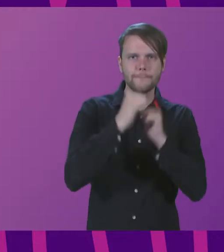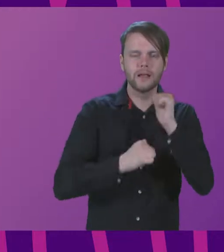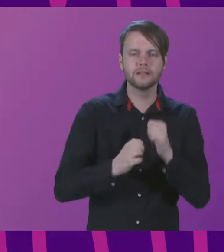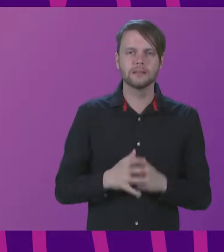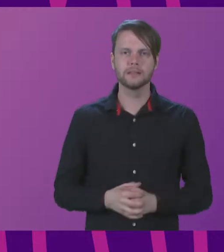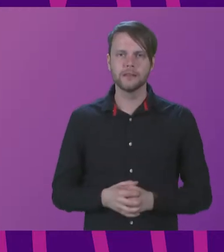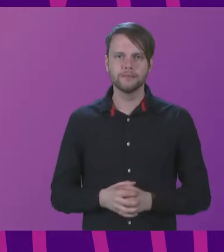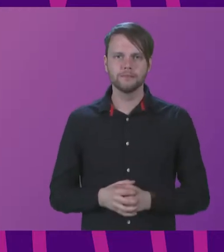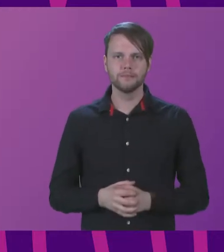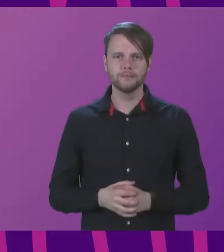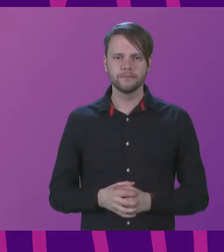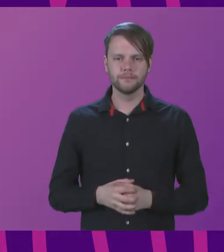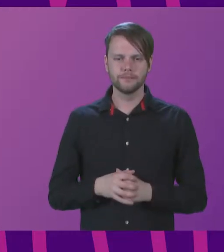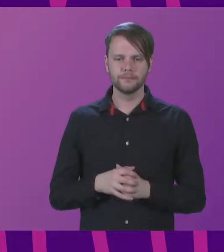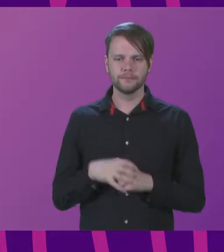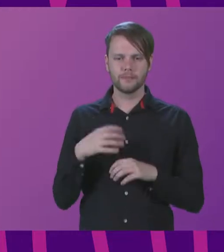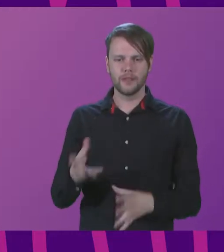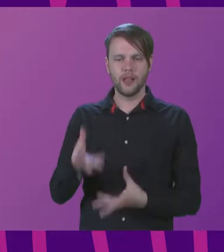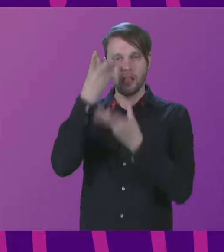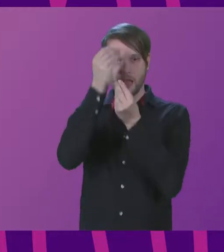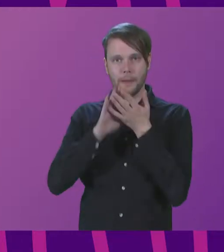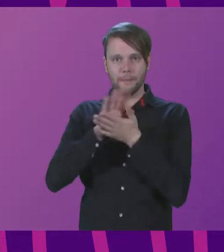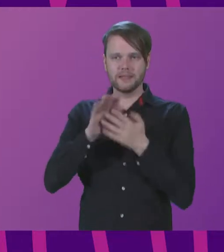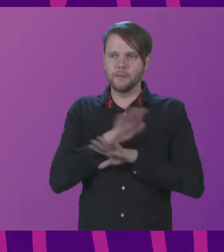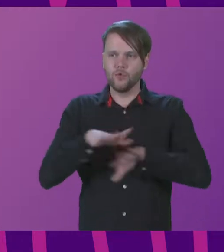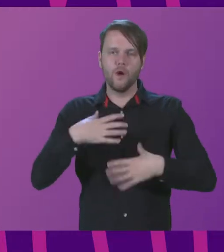Learning is not being afraid to fail.